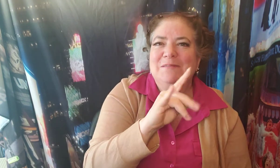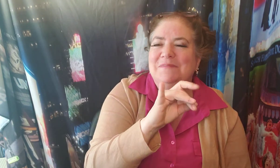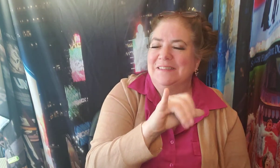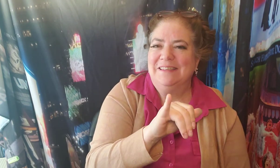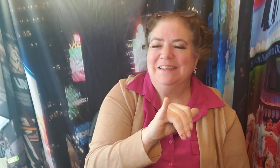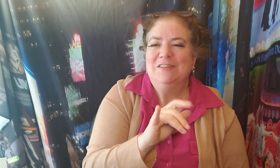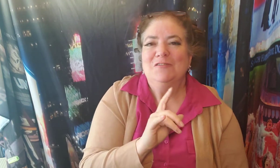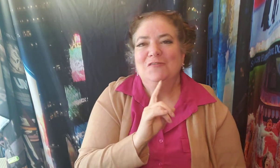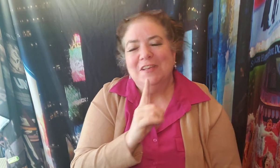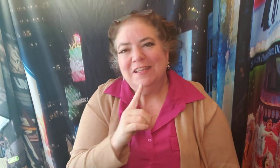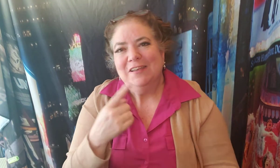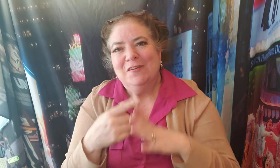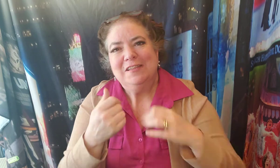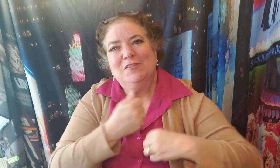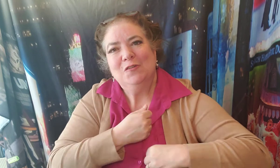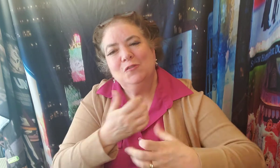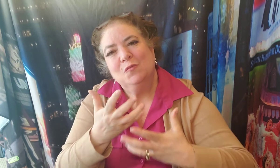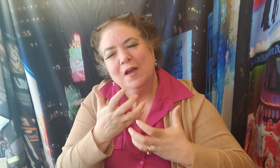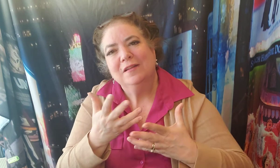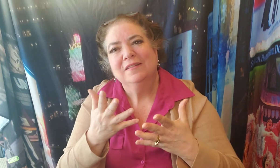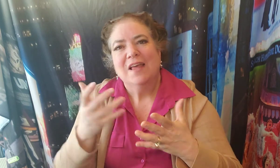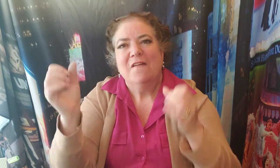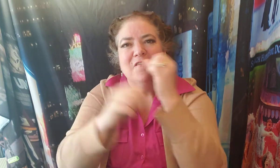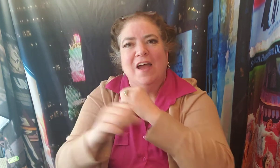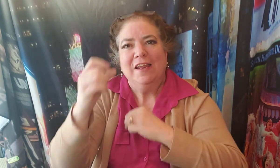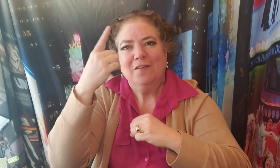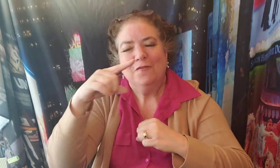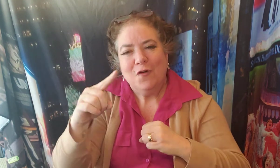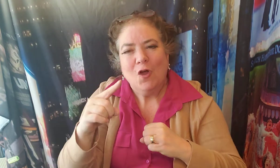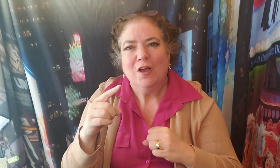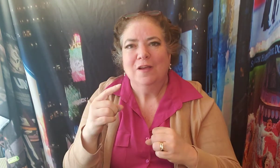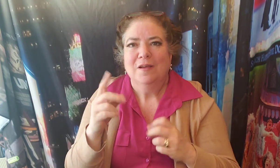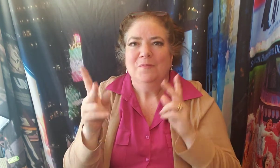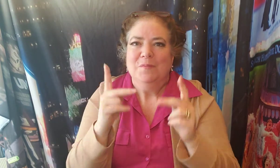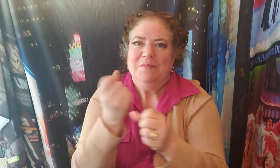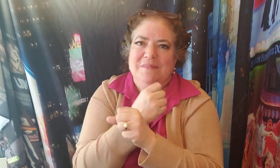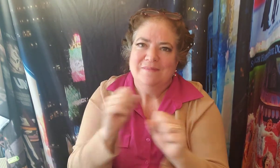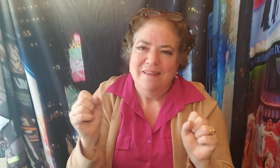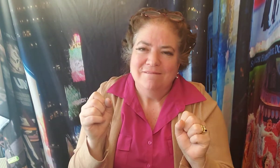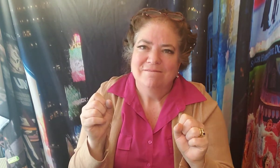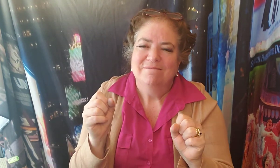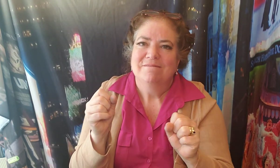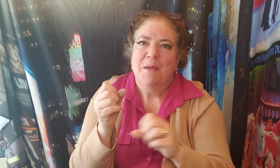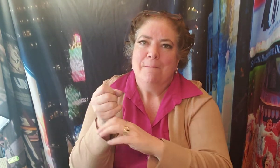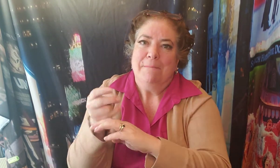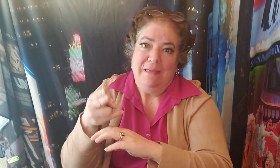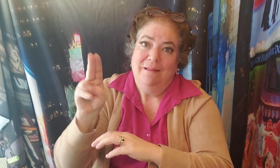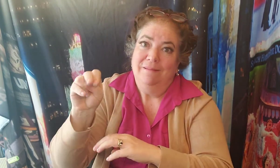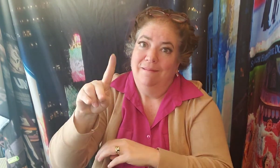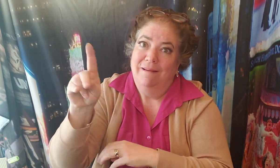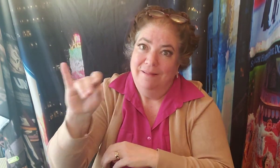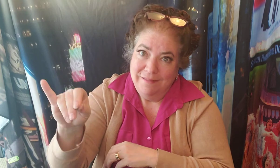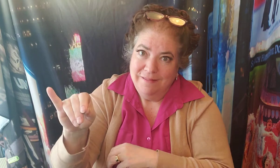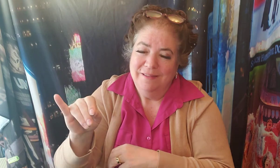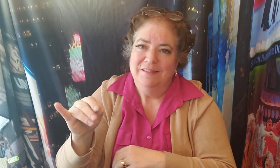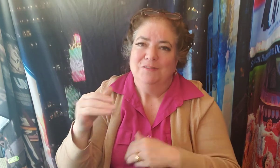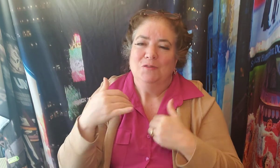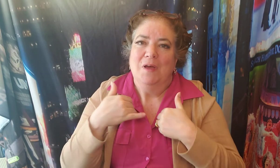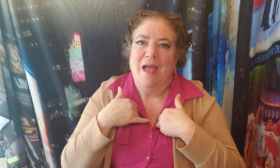to grow The culture to grow For people to be safe And hopefully To have democracy And be a good